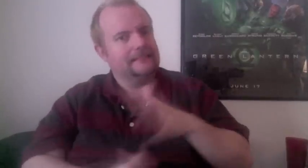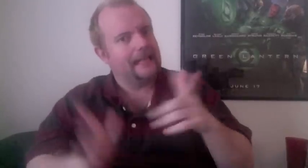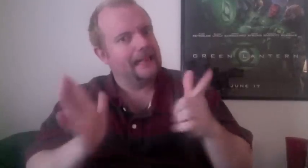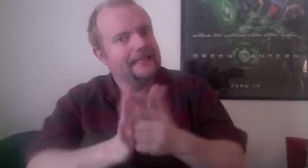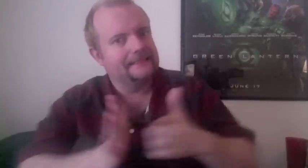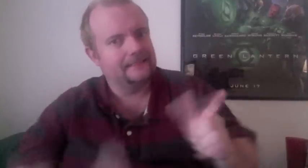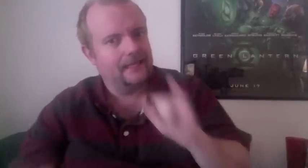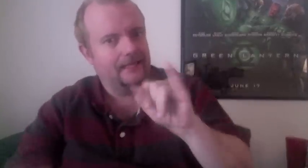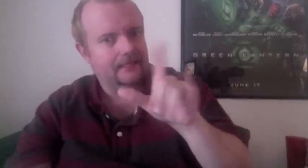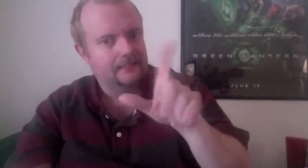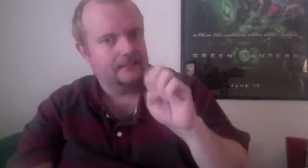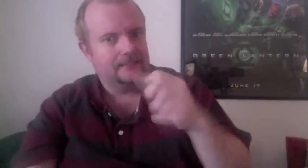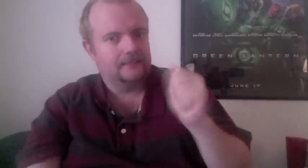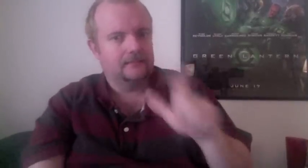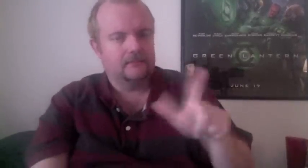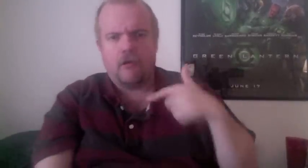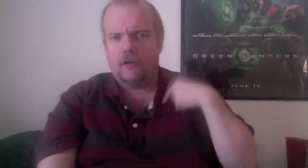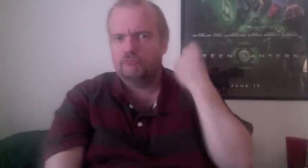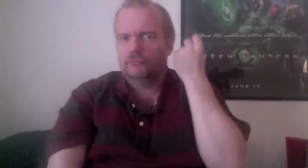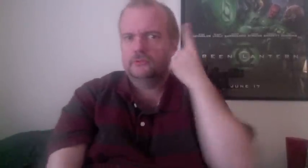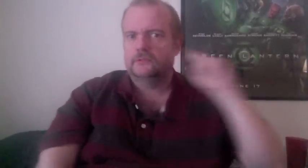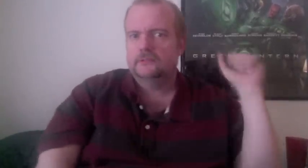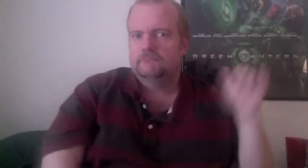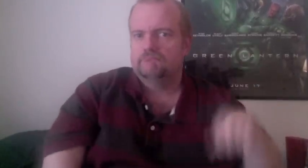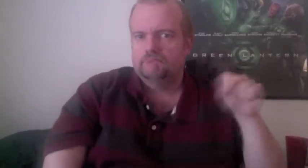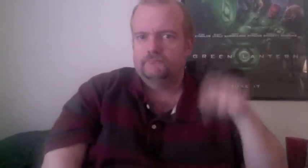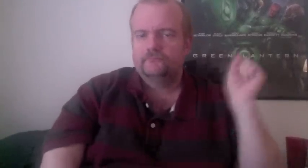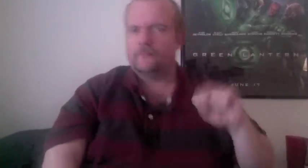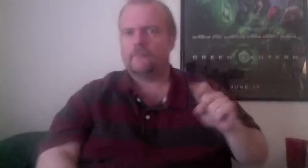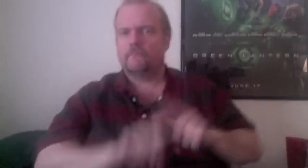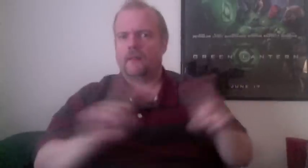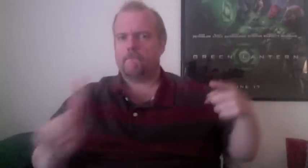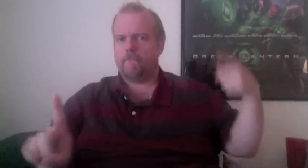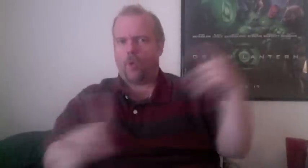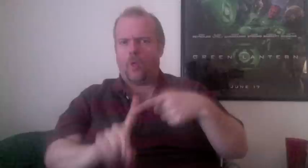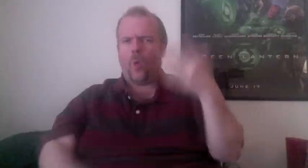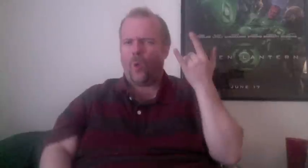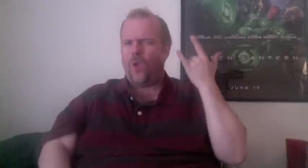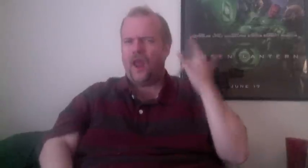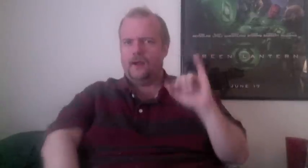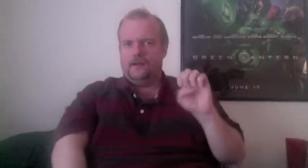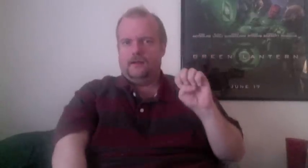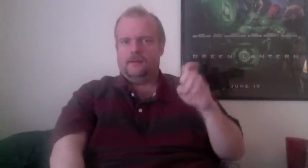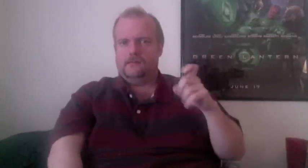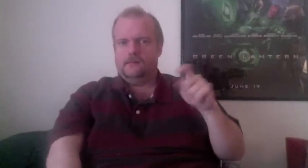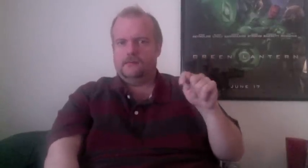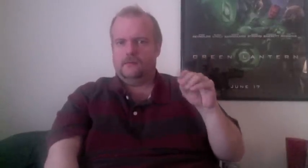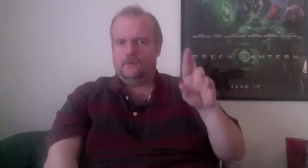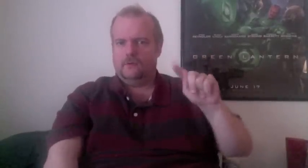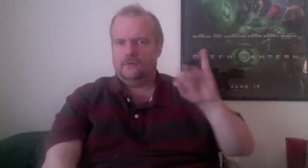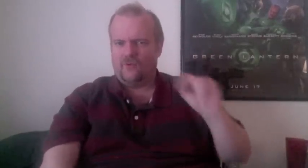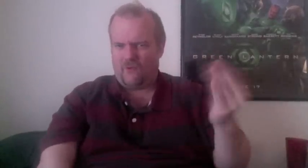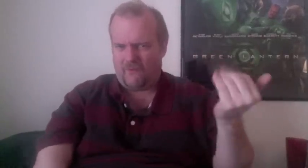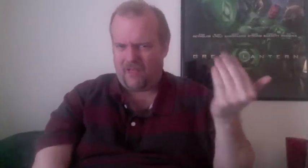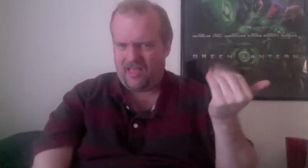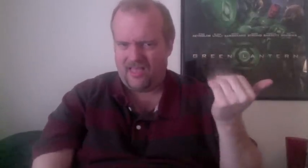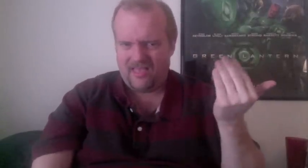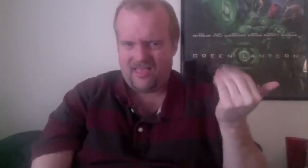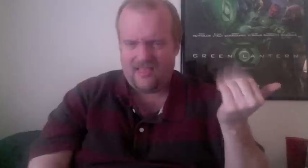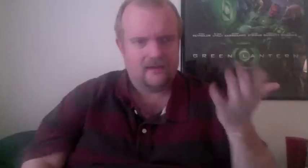something will be there. There'll be ectoplasm or different anomalies. Once something touched the top of my head, a picture was taken, and there was an